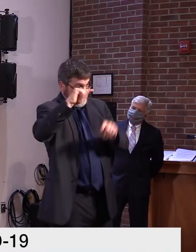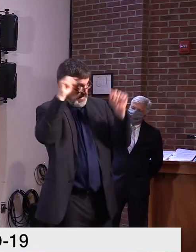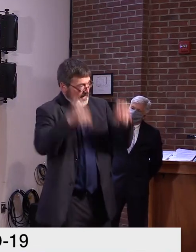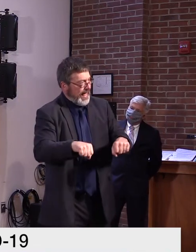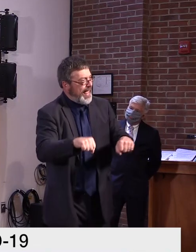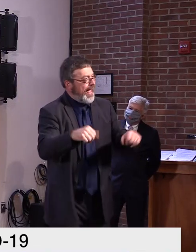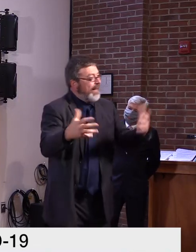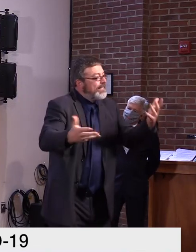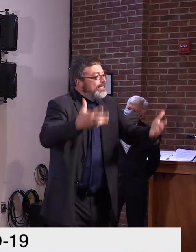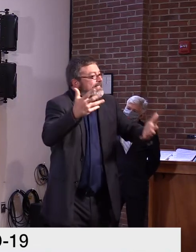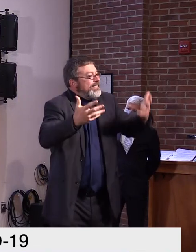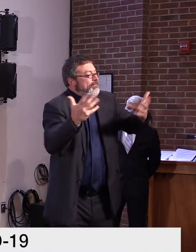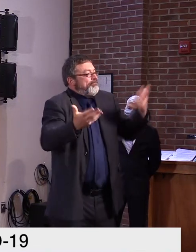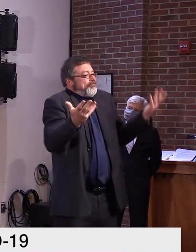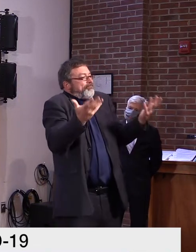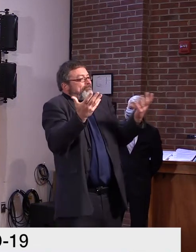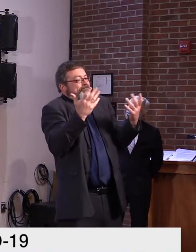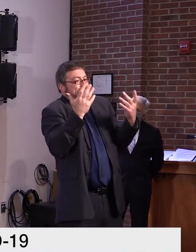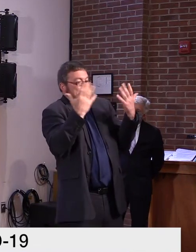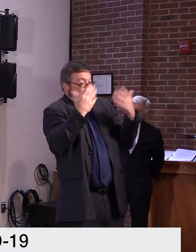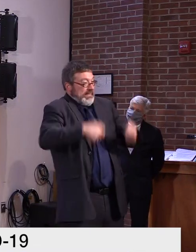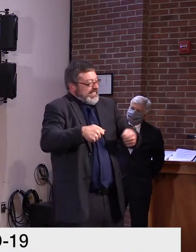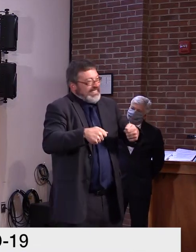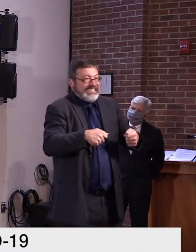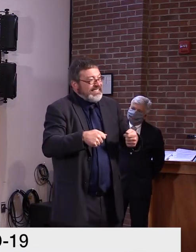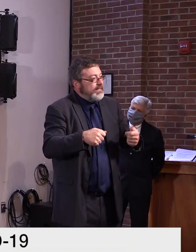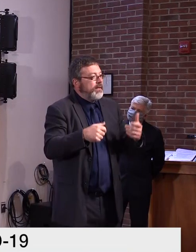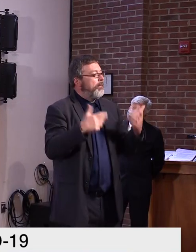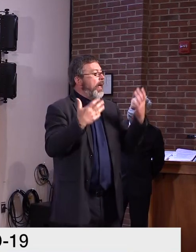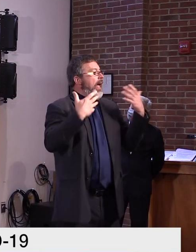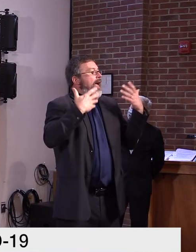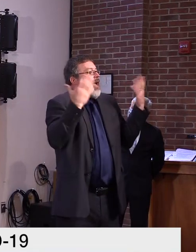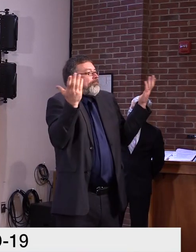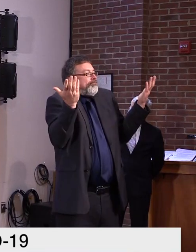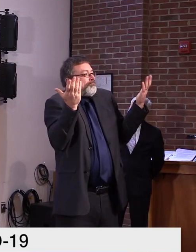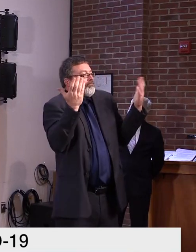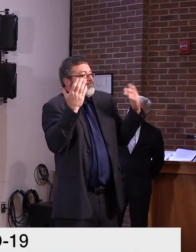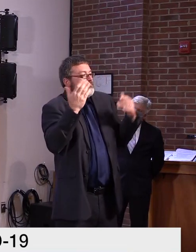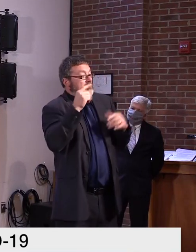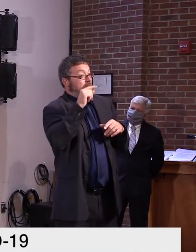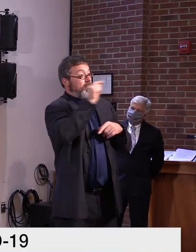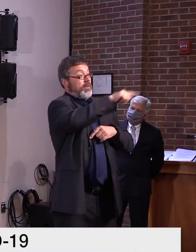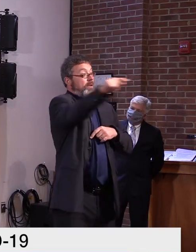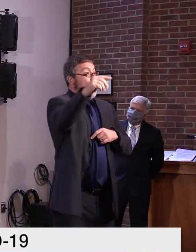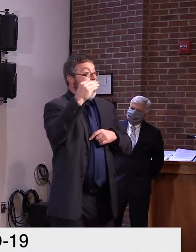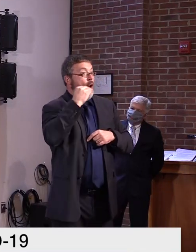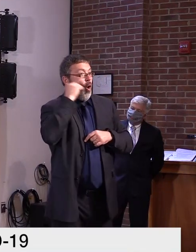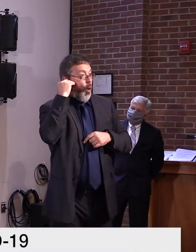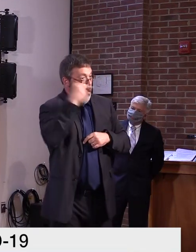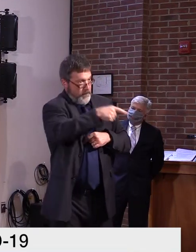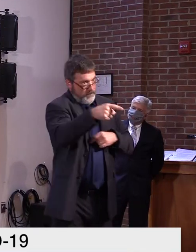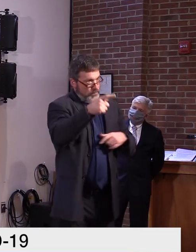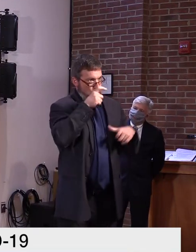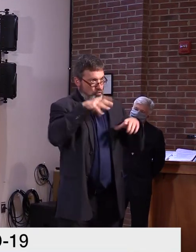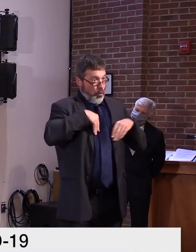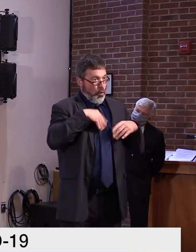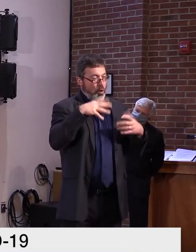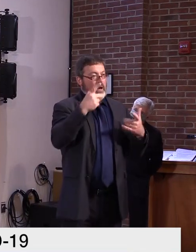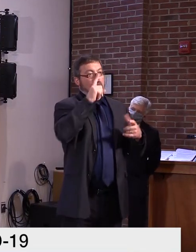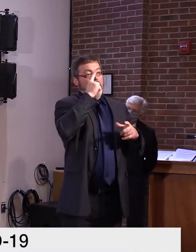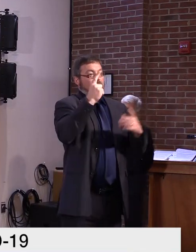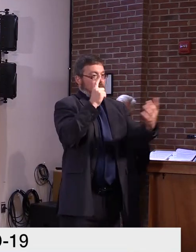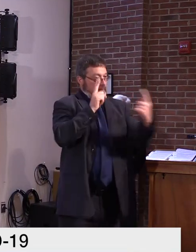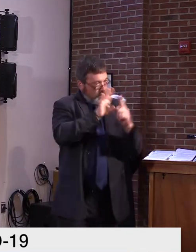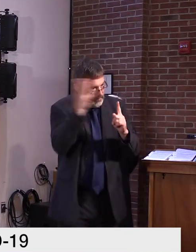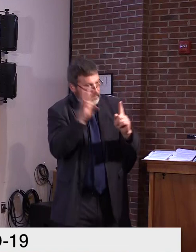There are obviously going to be people who are homeowners who feel like they don't want to be in close contact with kids coming up to